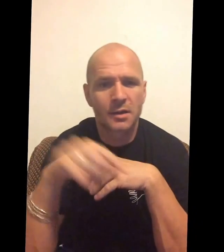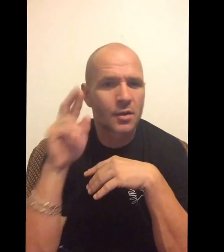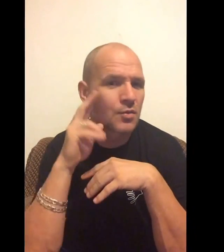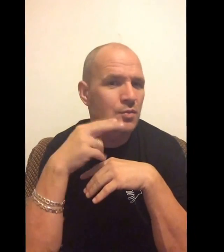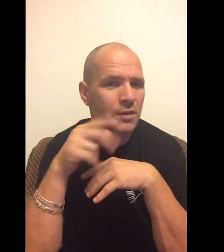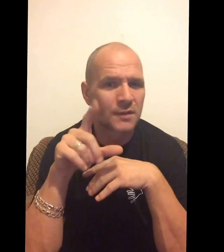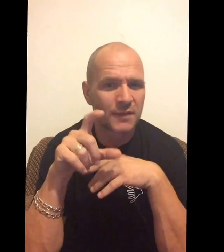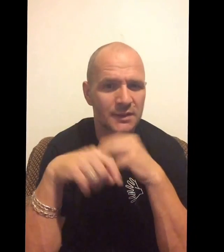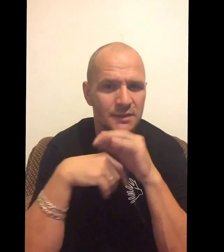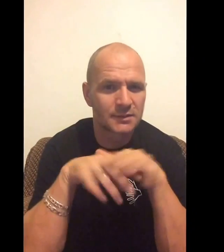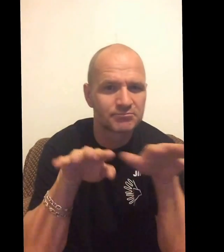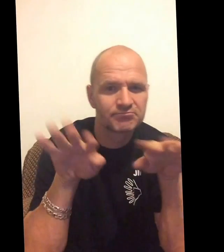my parents.